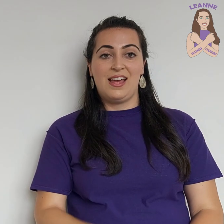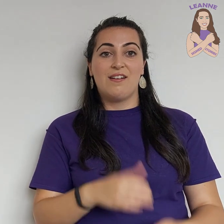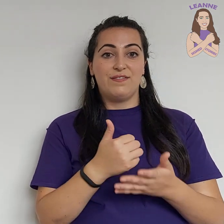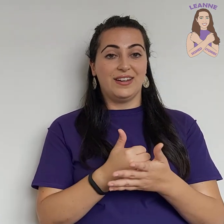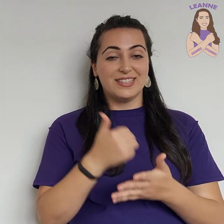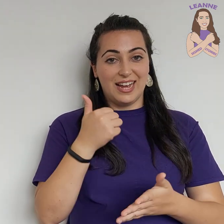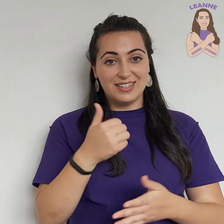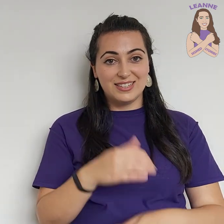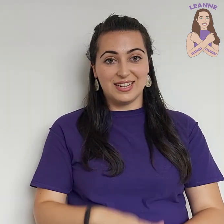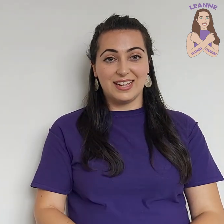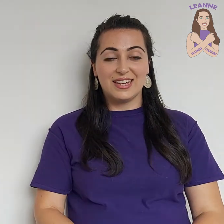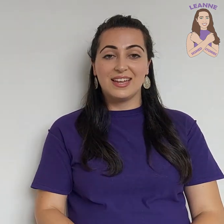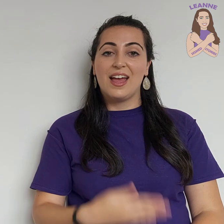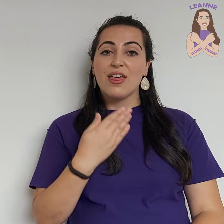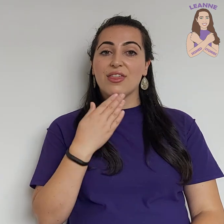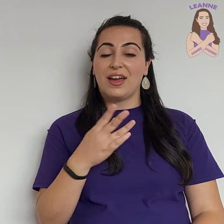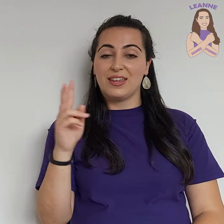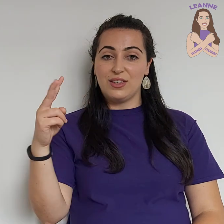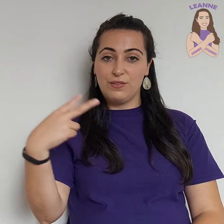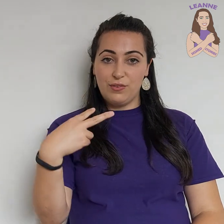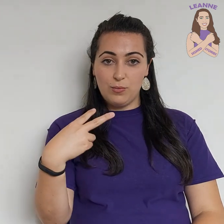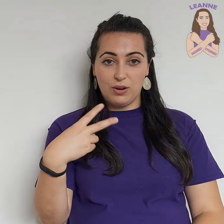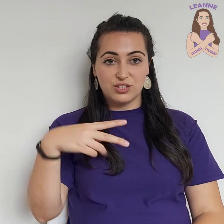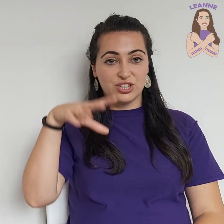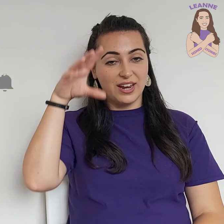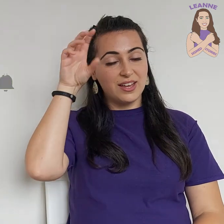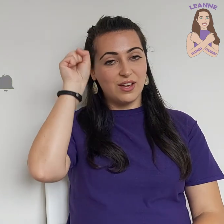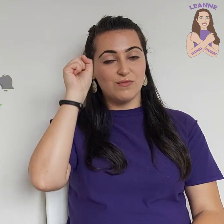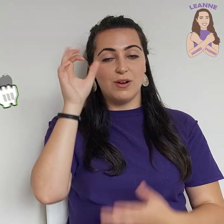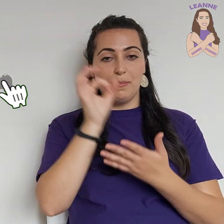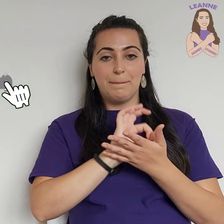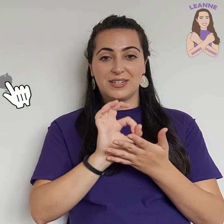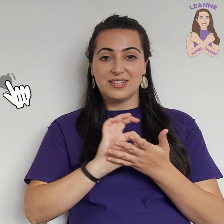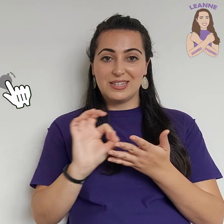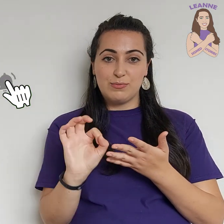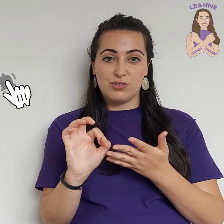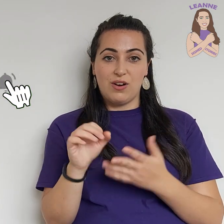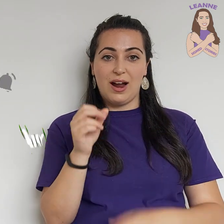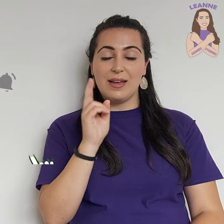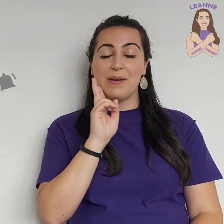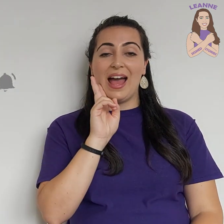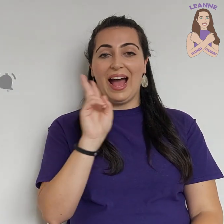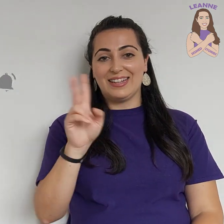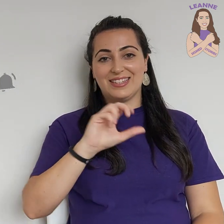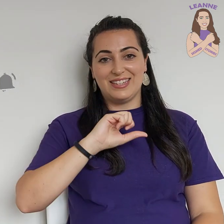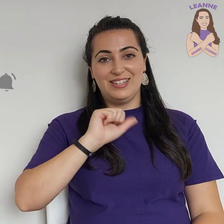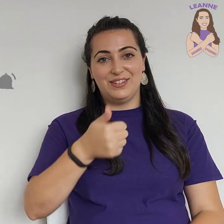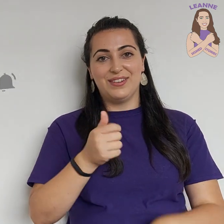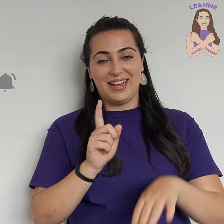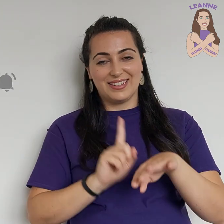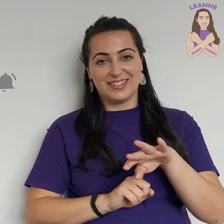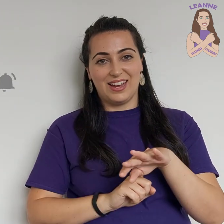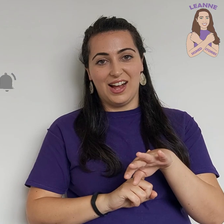Fantastic. Thank you for watching. Remember to subscribe. And see you next time.